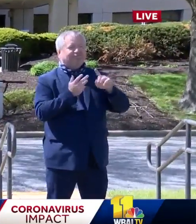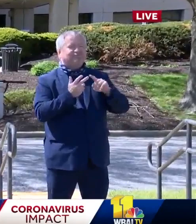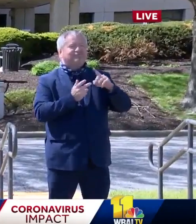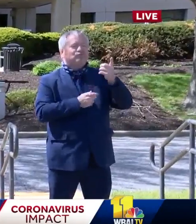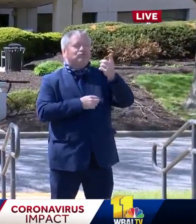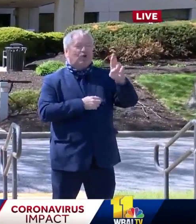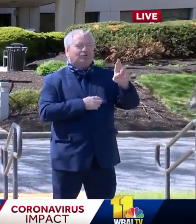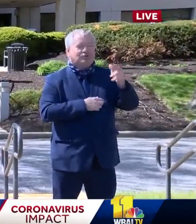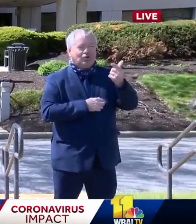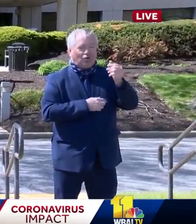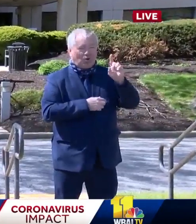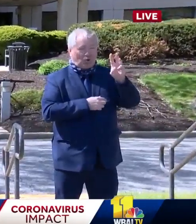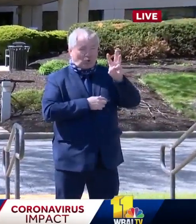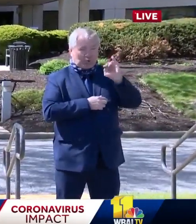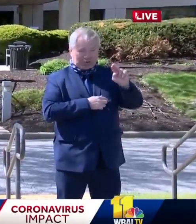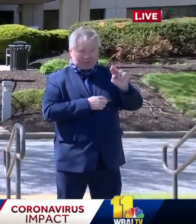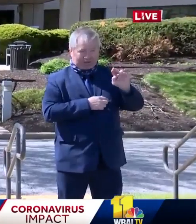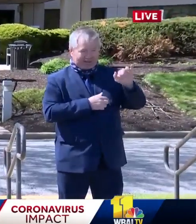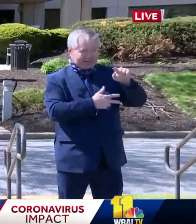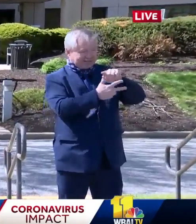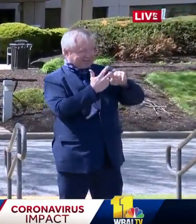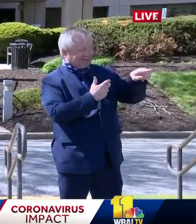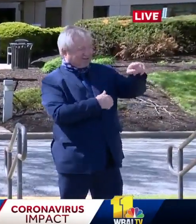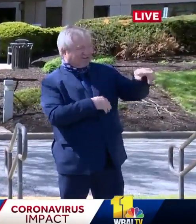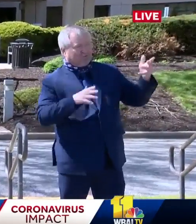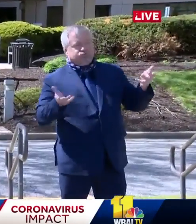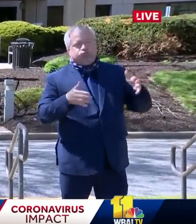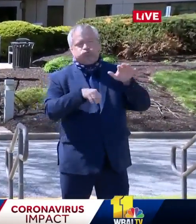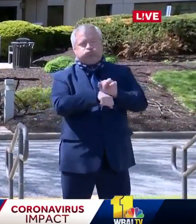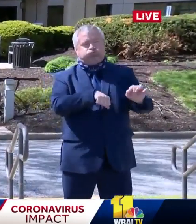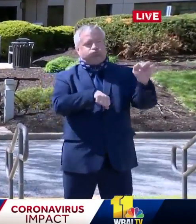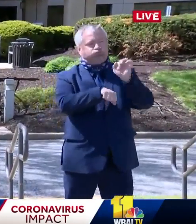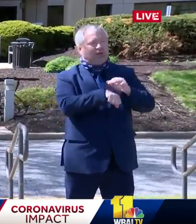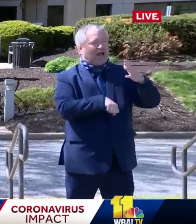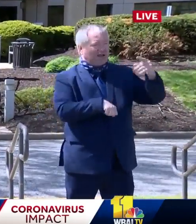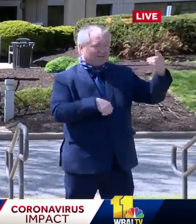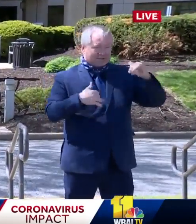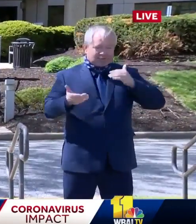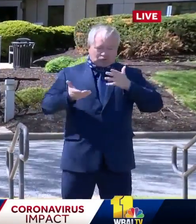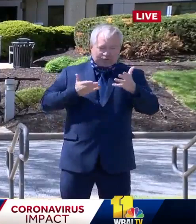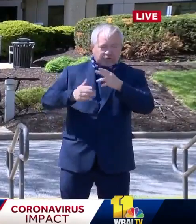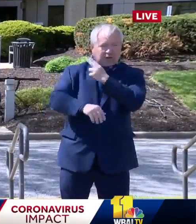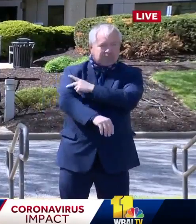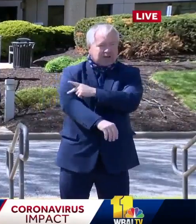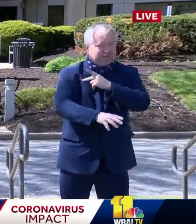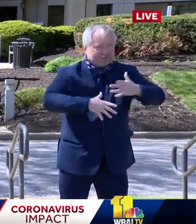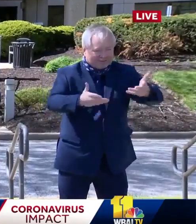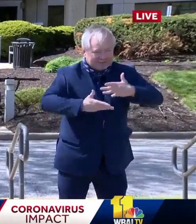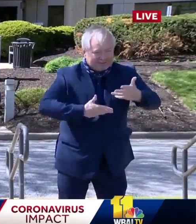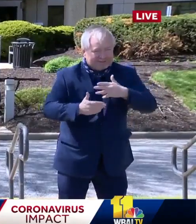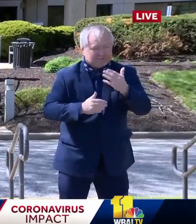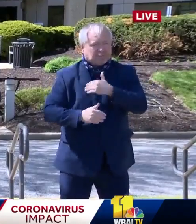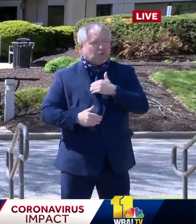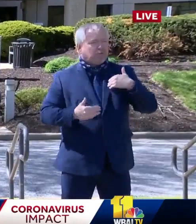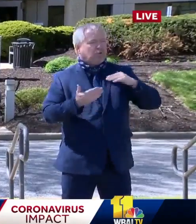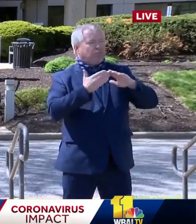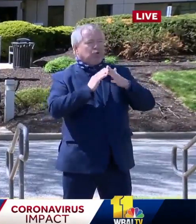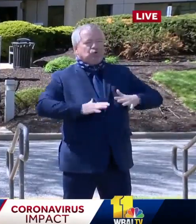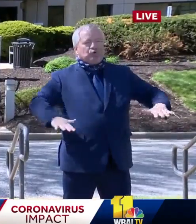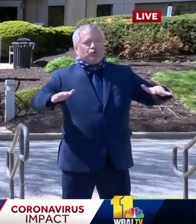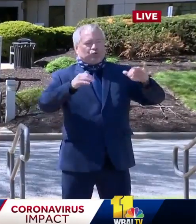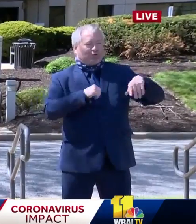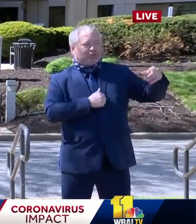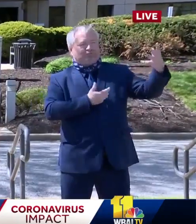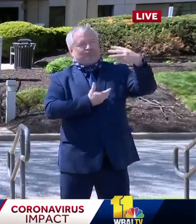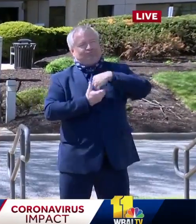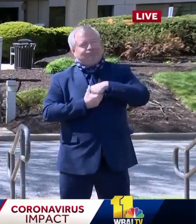effort while serving the healthcare needs of the, of the patients and the community members who are coming to us to make sure that this, effort